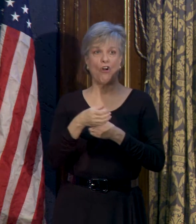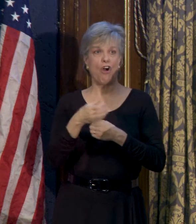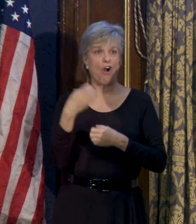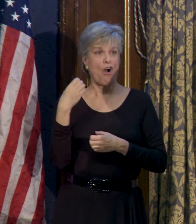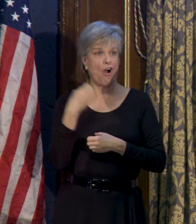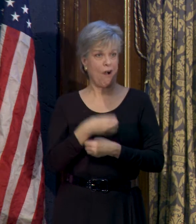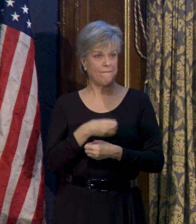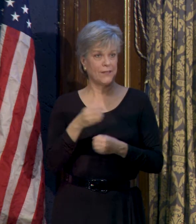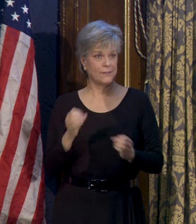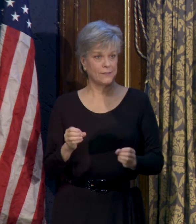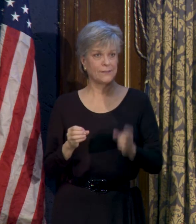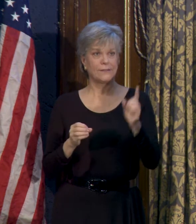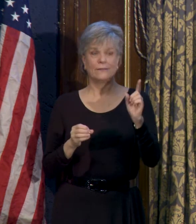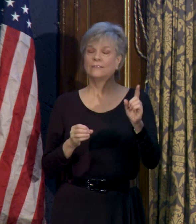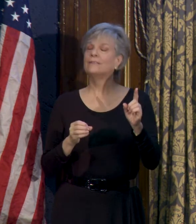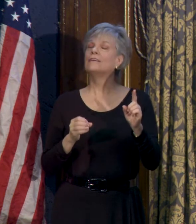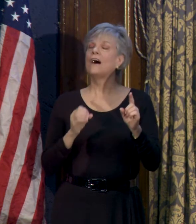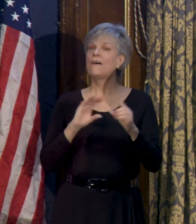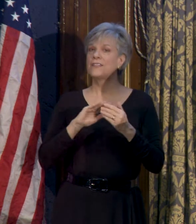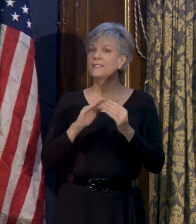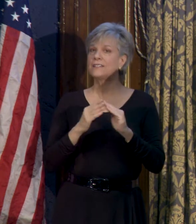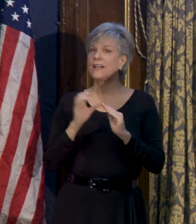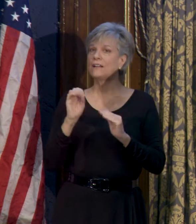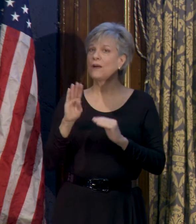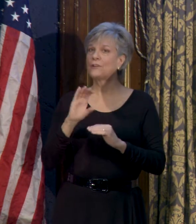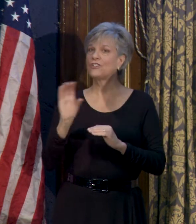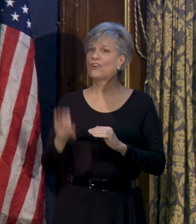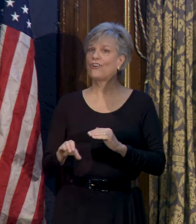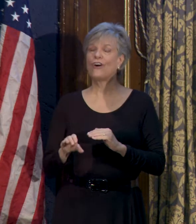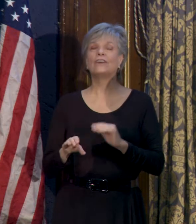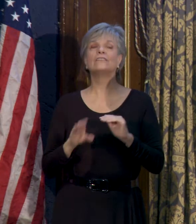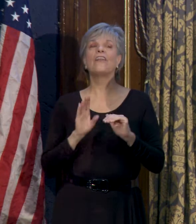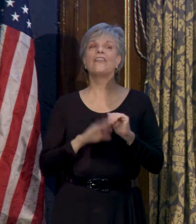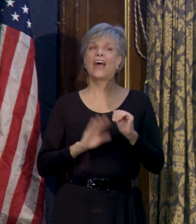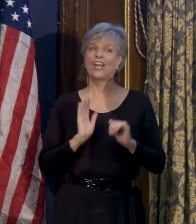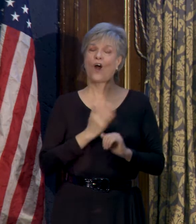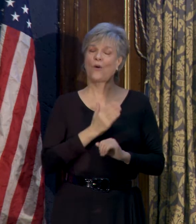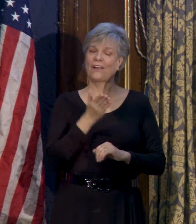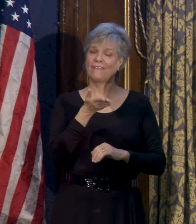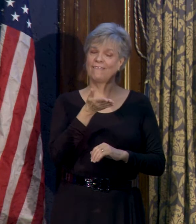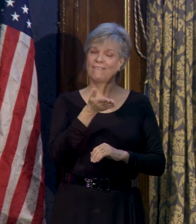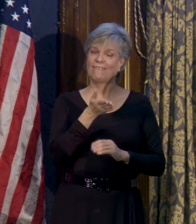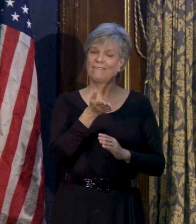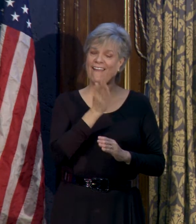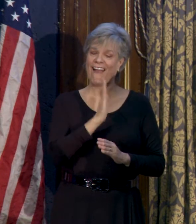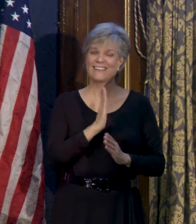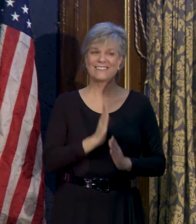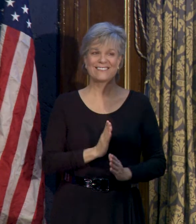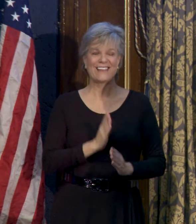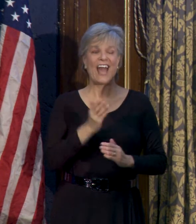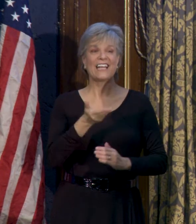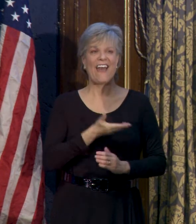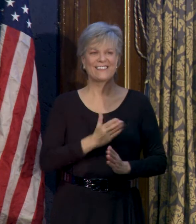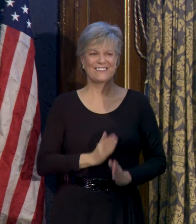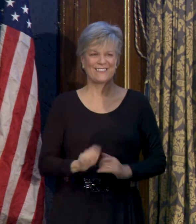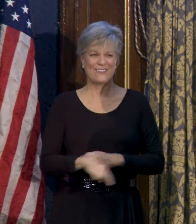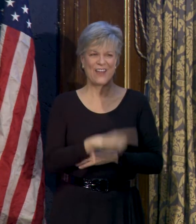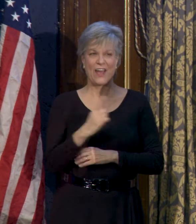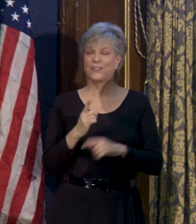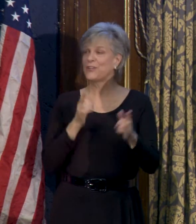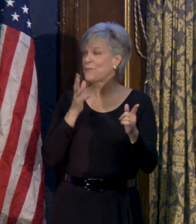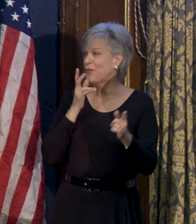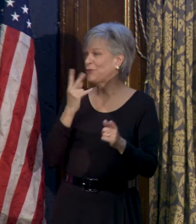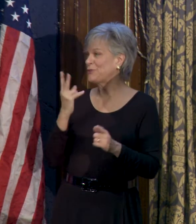Chicago than our guest today. One other thing. She is the mother of two beautiful children and